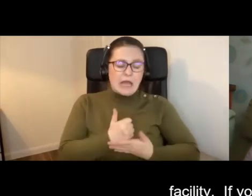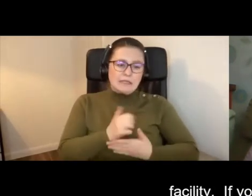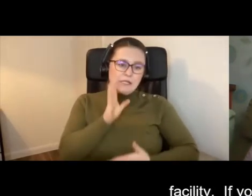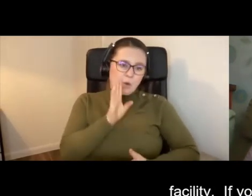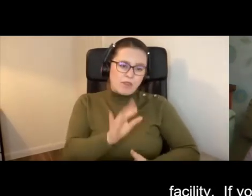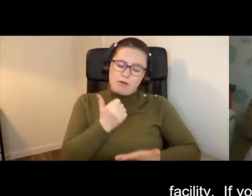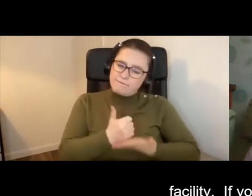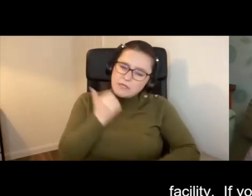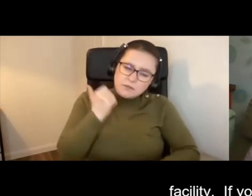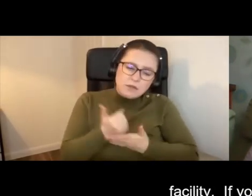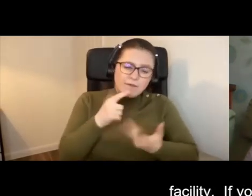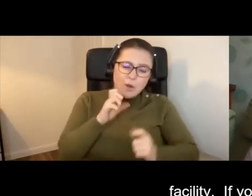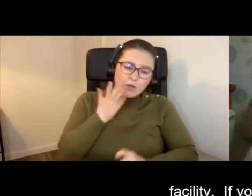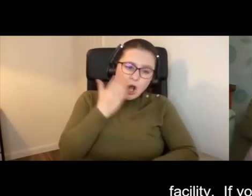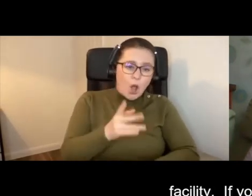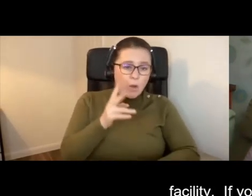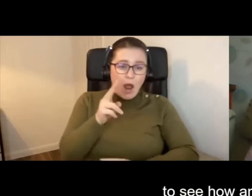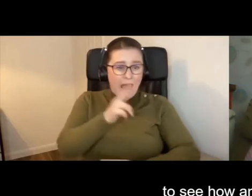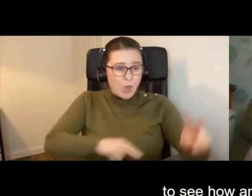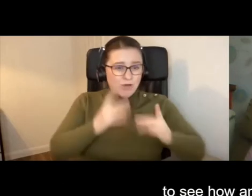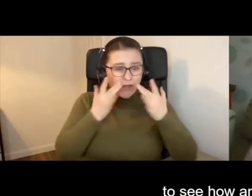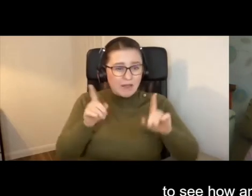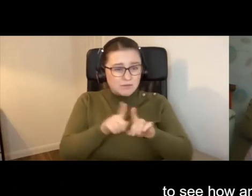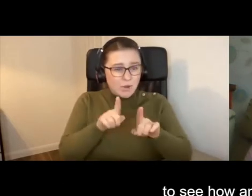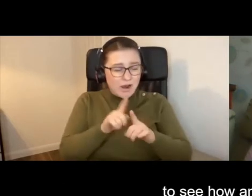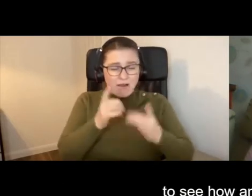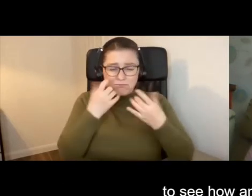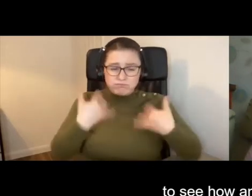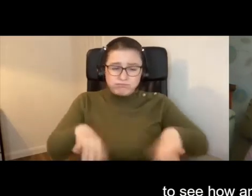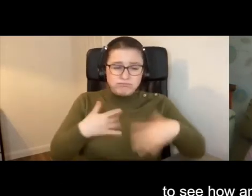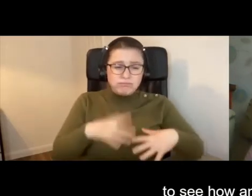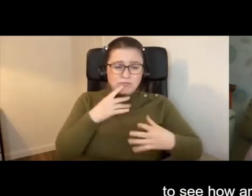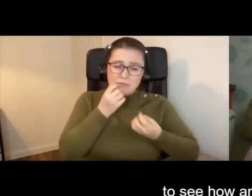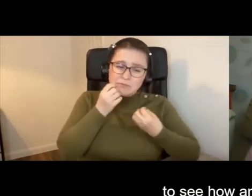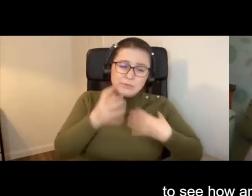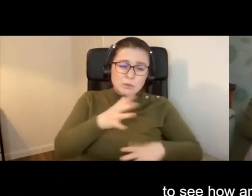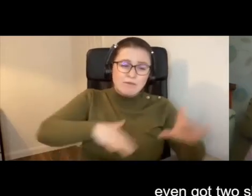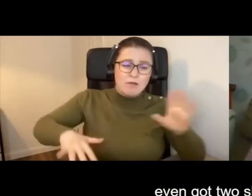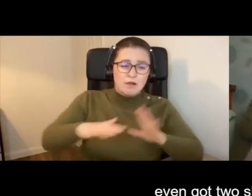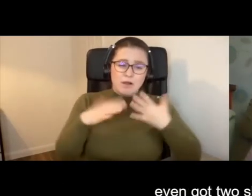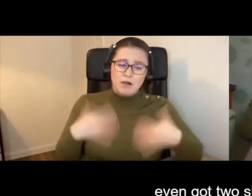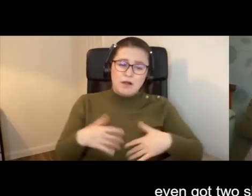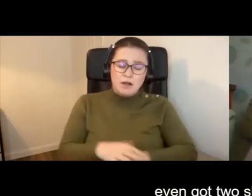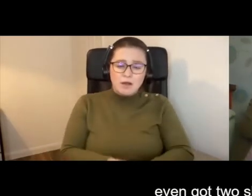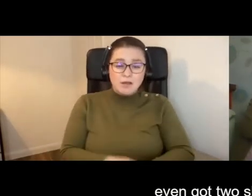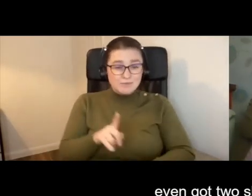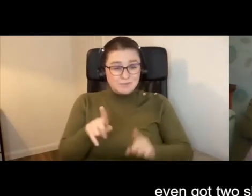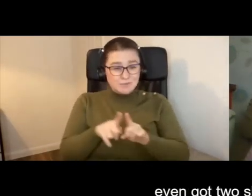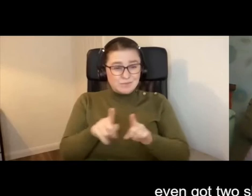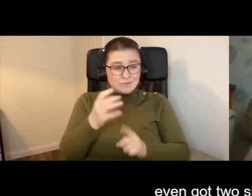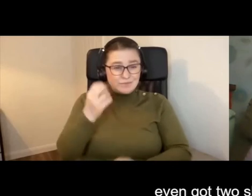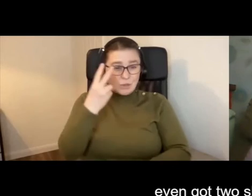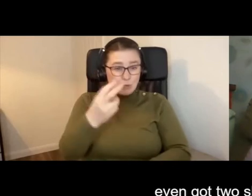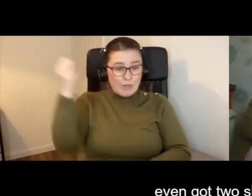If you can go, go check it out just to see how amazing it actually is. They've even got two